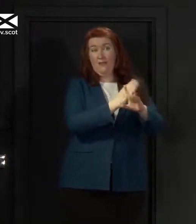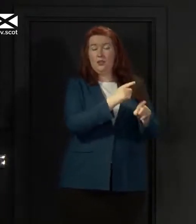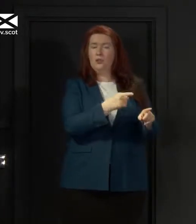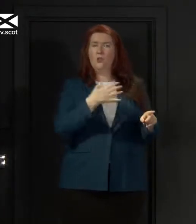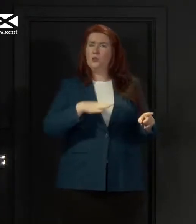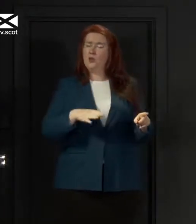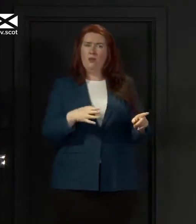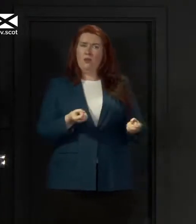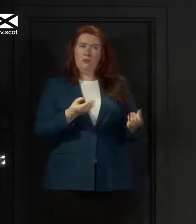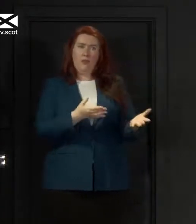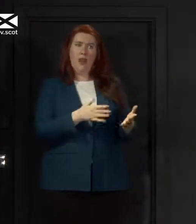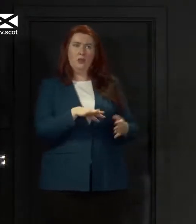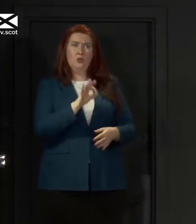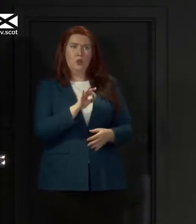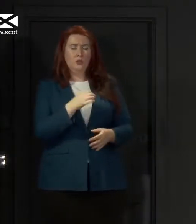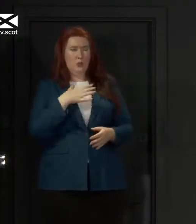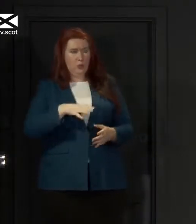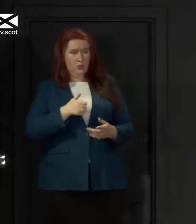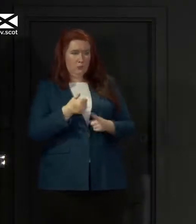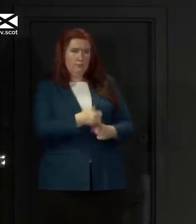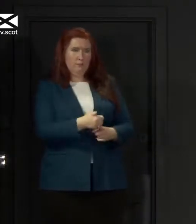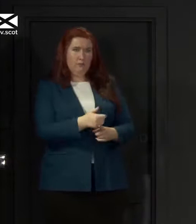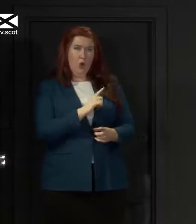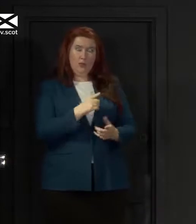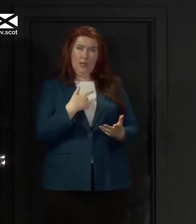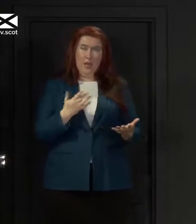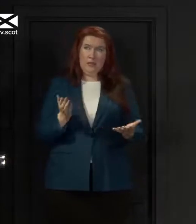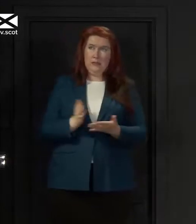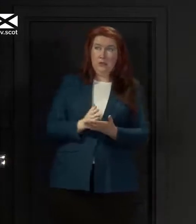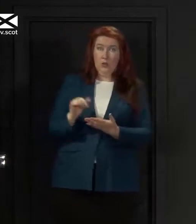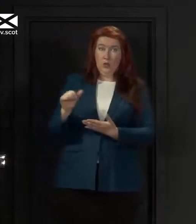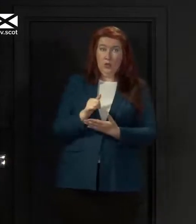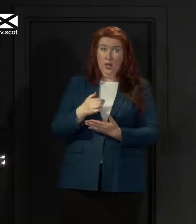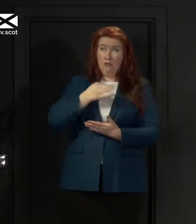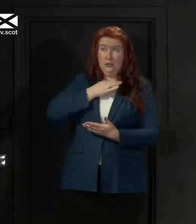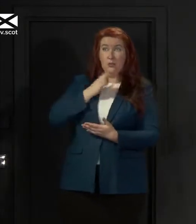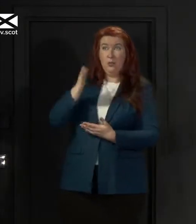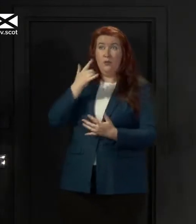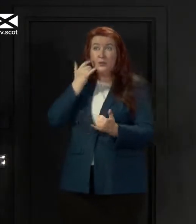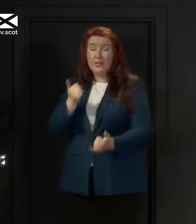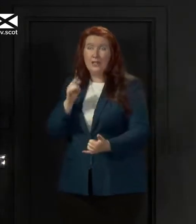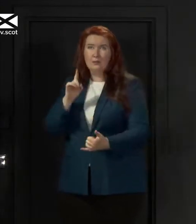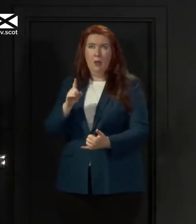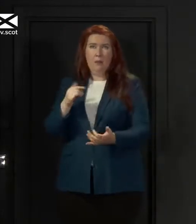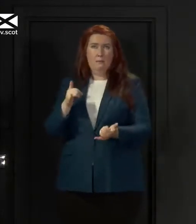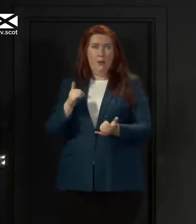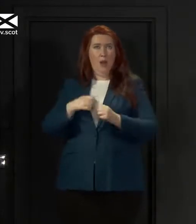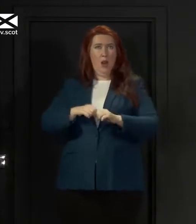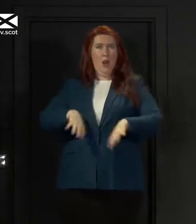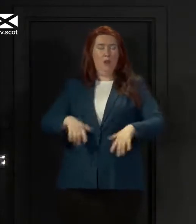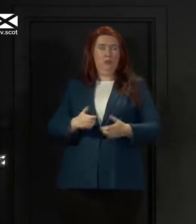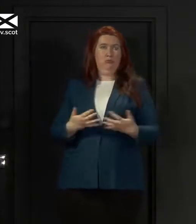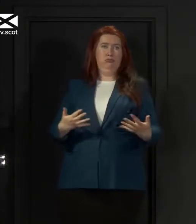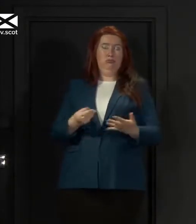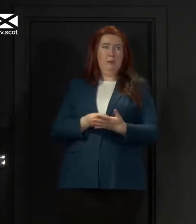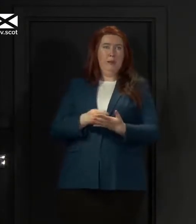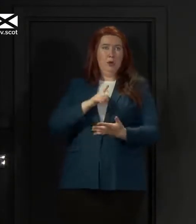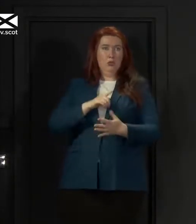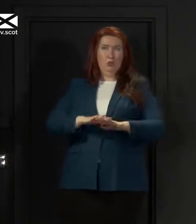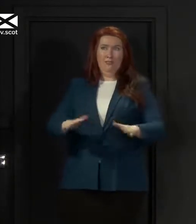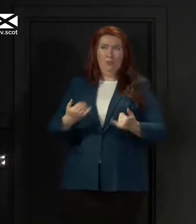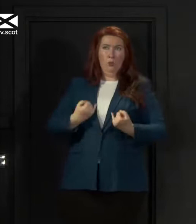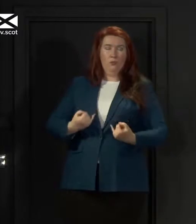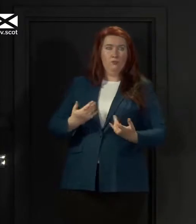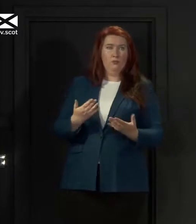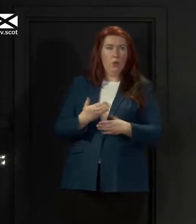almost impossible choice between losing significant income but doing what they need to do for their own health and